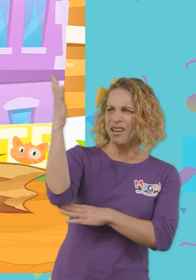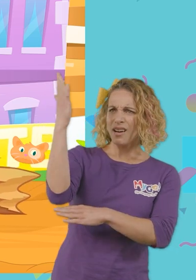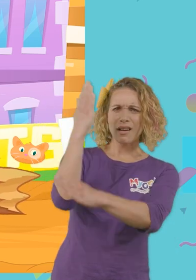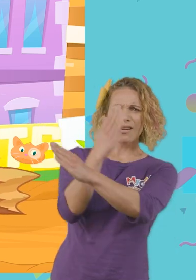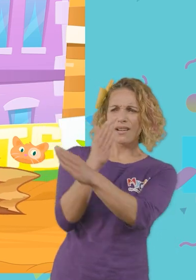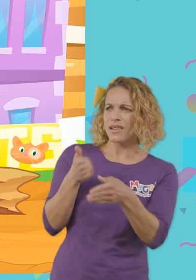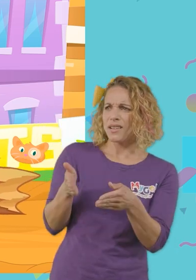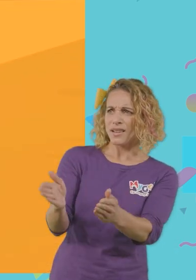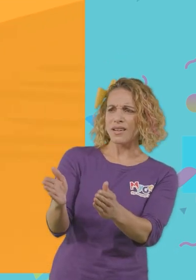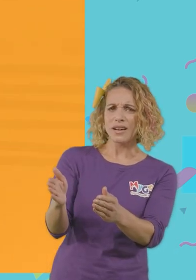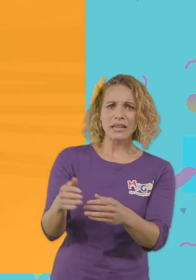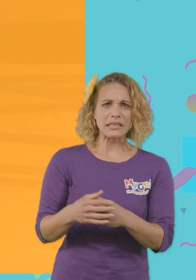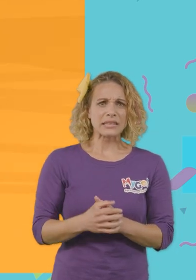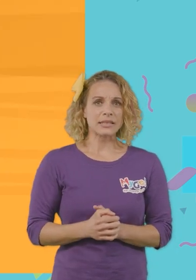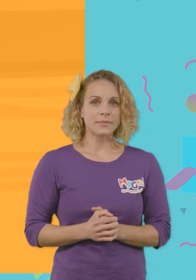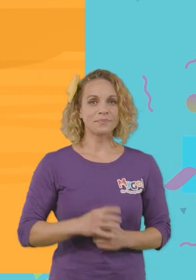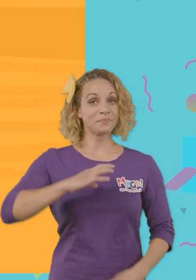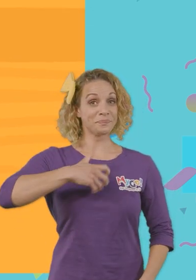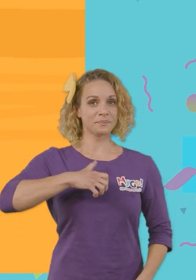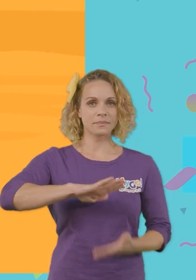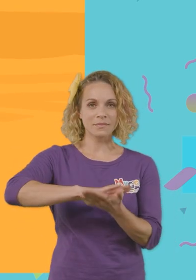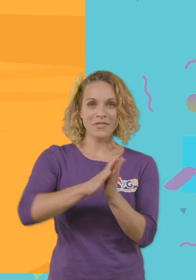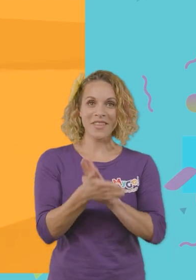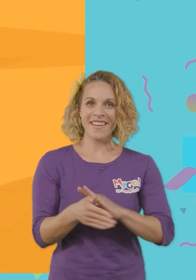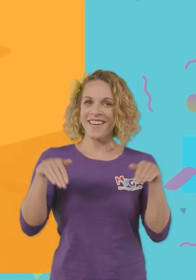the road! Morphle, morph into a kangaroo!